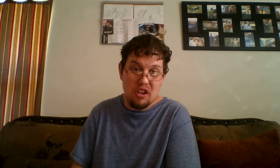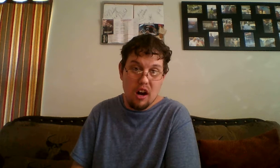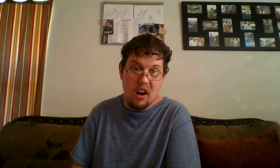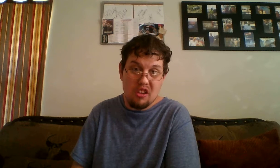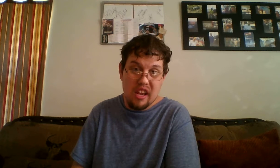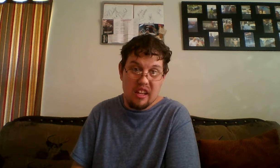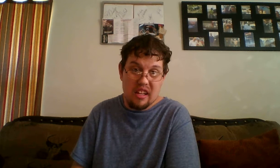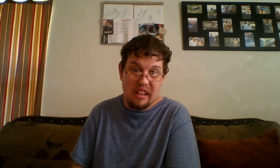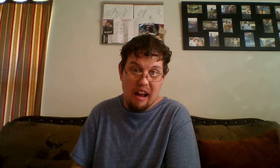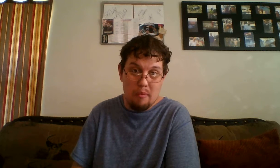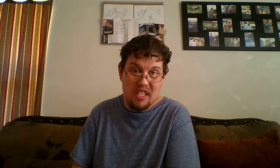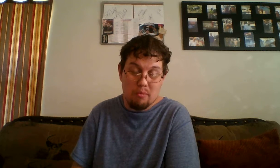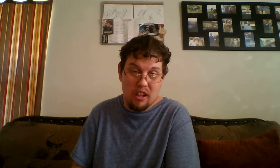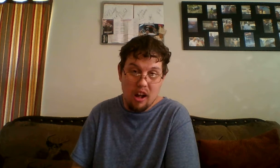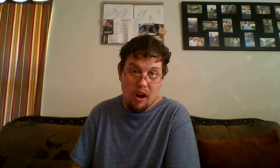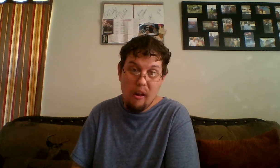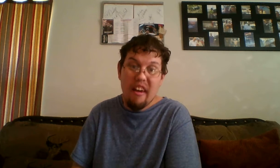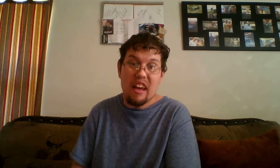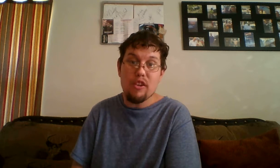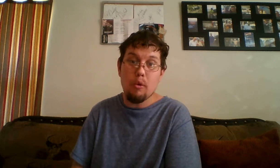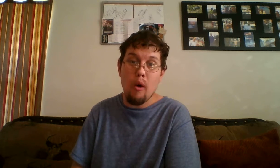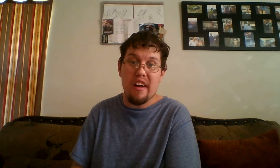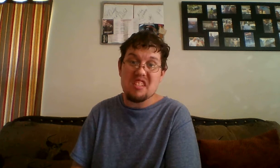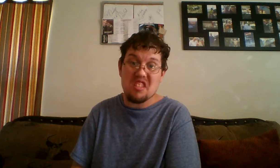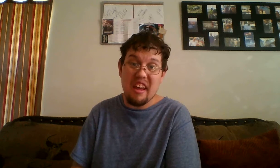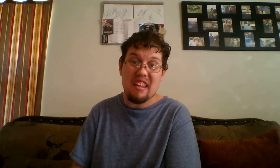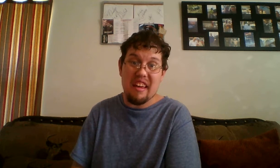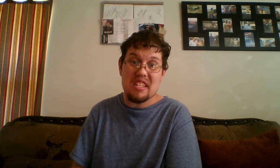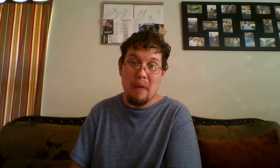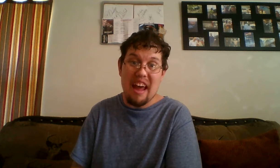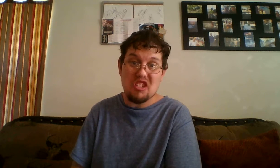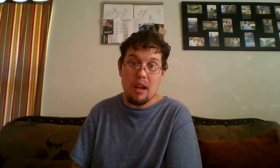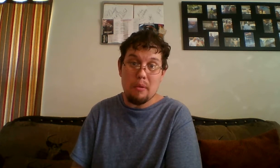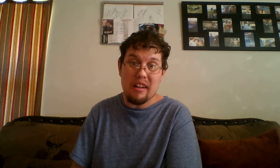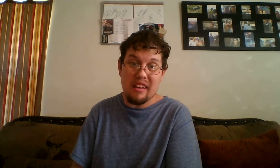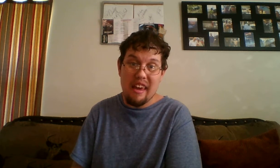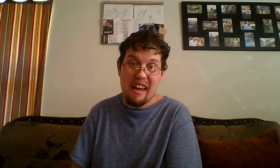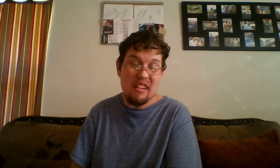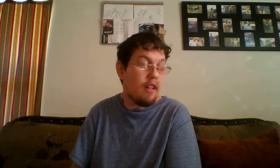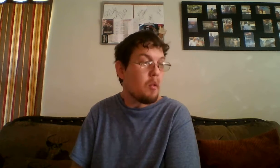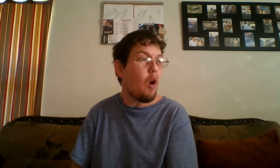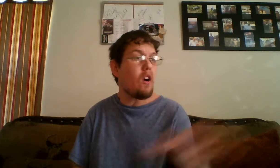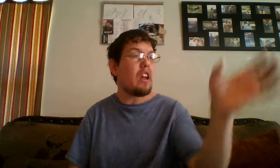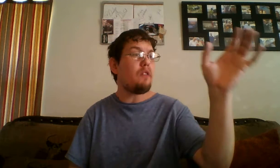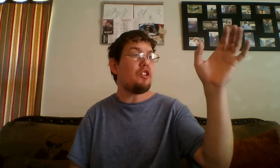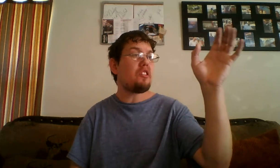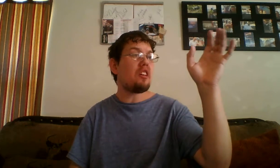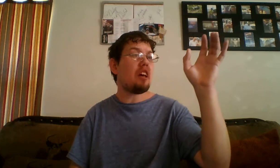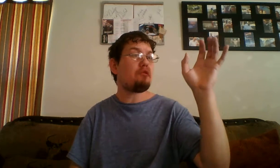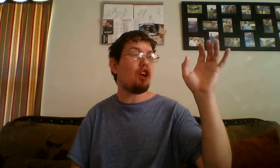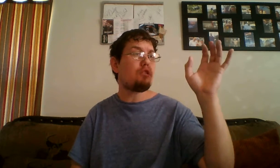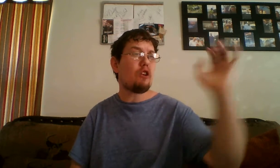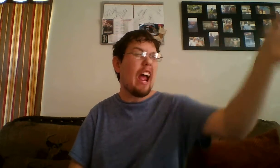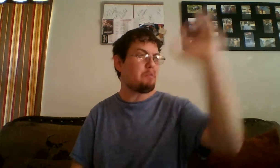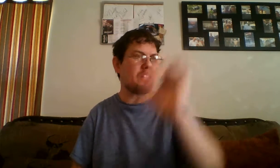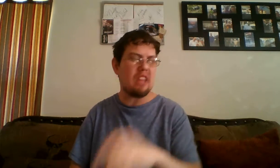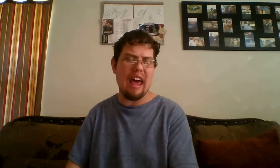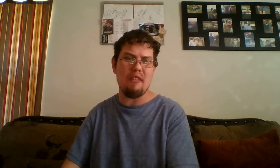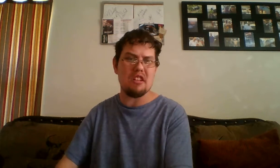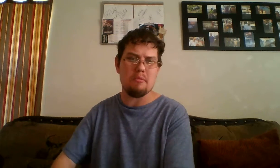you all are thinking in the comments below. If you want to see this matchup again. Or, if you could give two craps if they have this